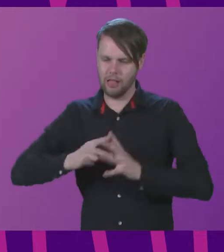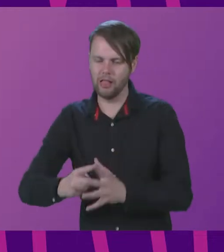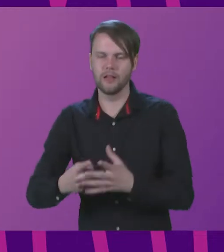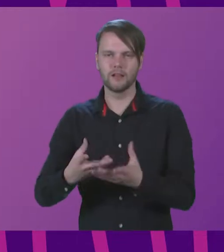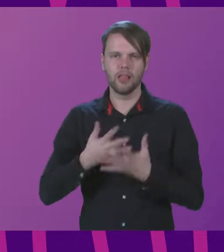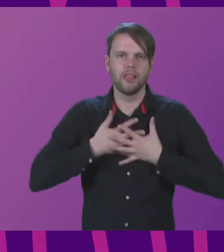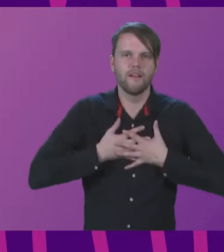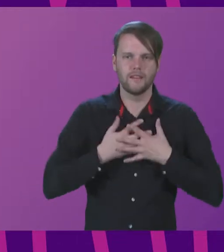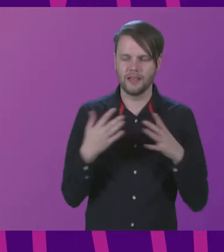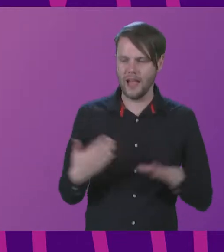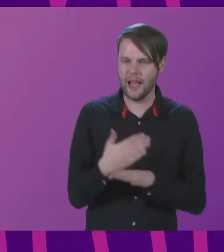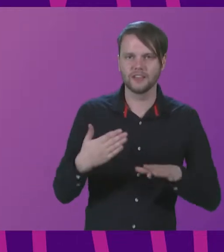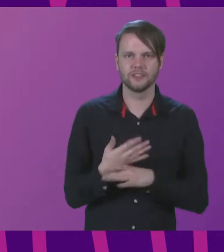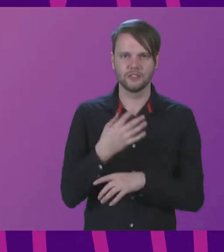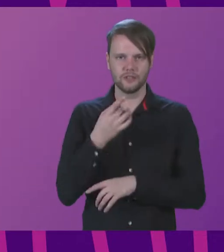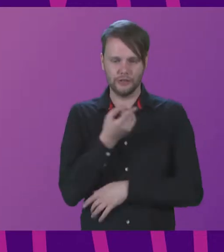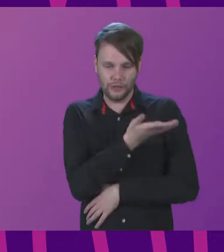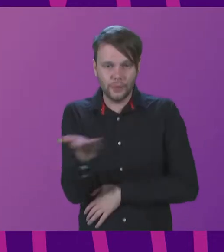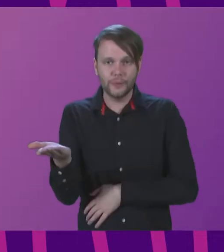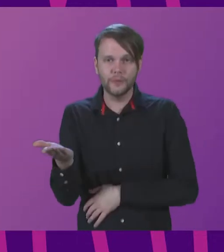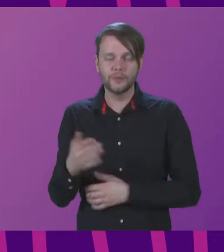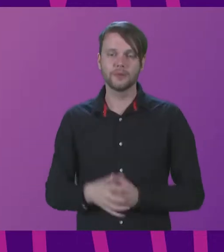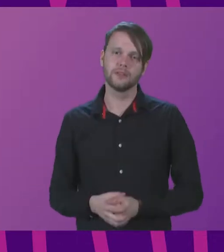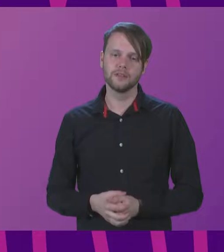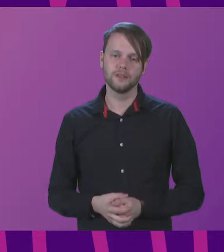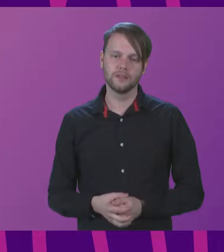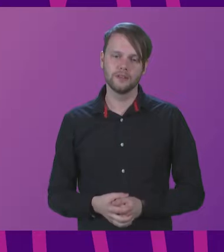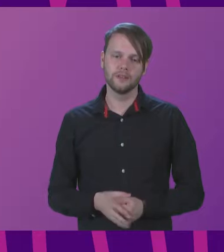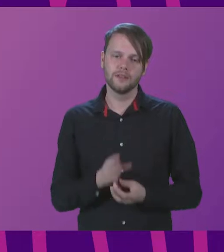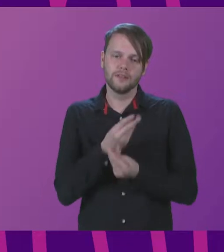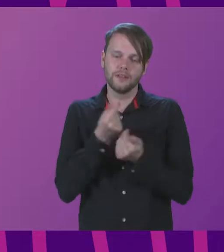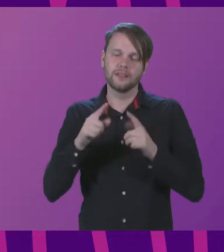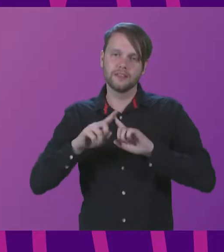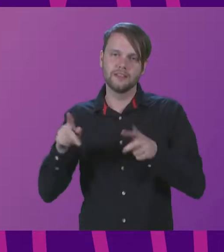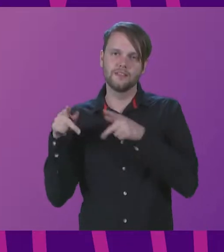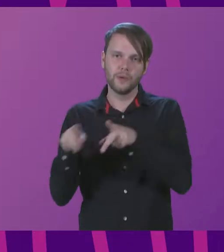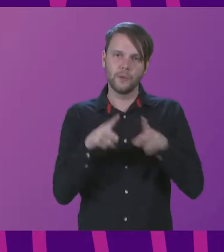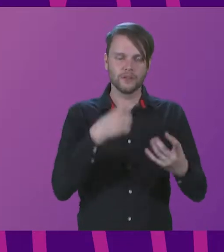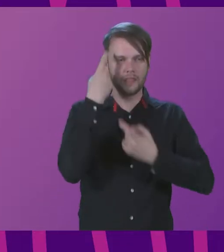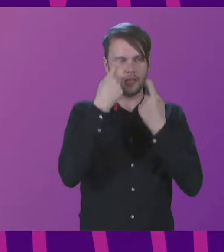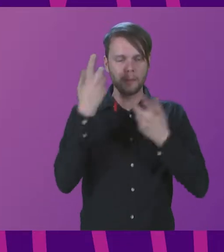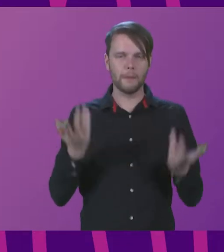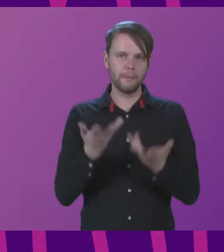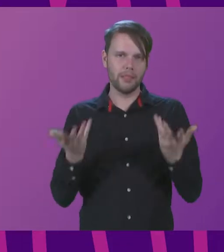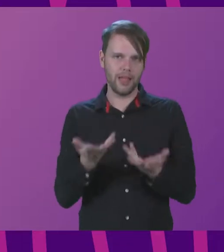loving, action, you. Just a few different ways we can think of the word play.